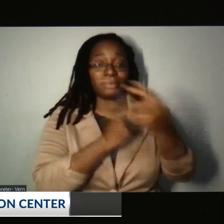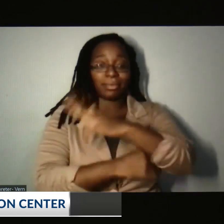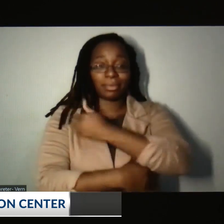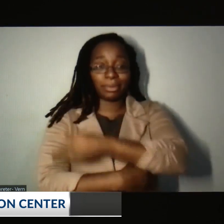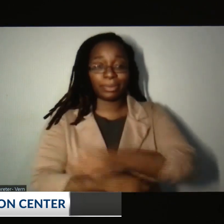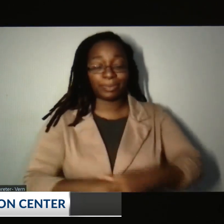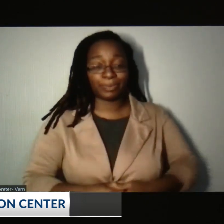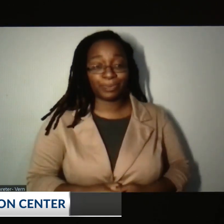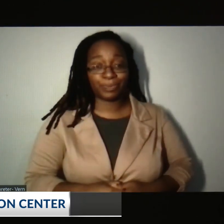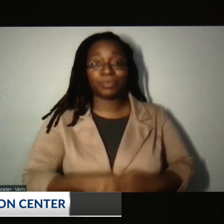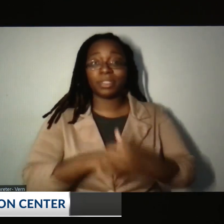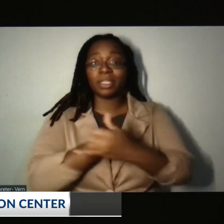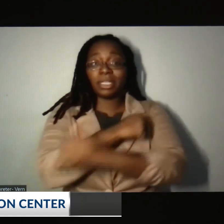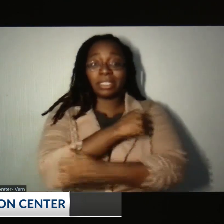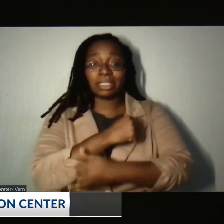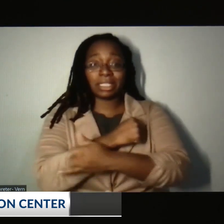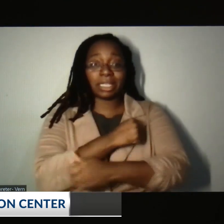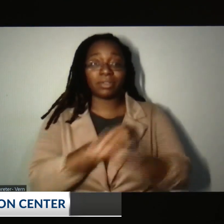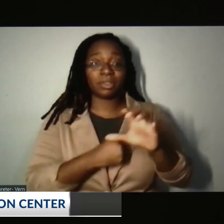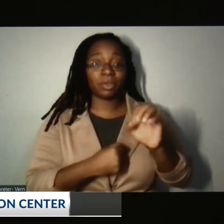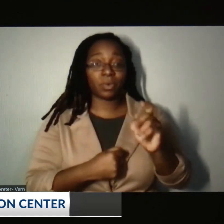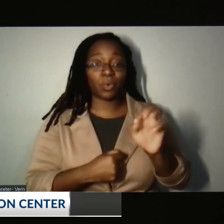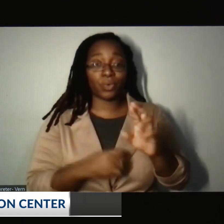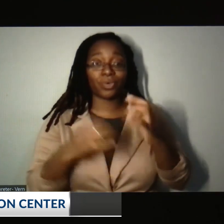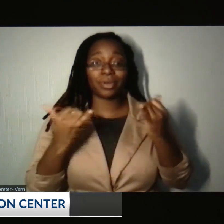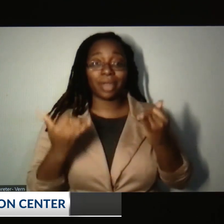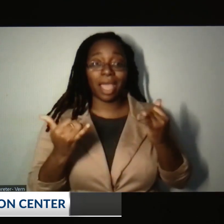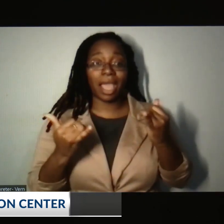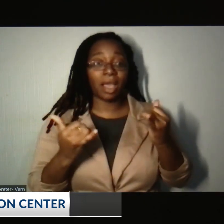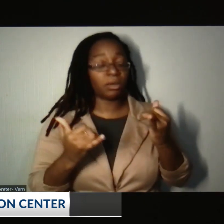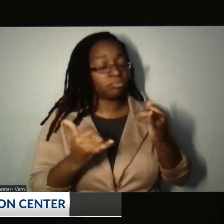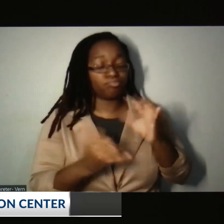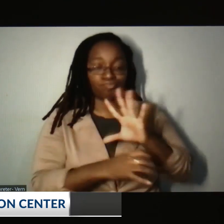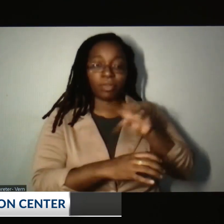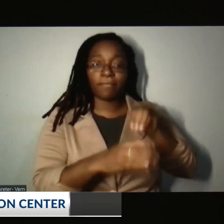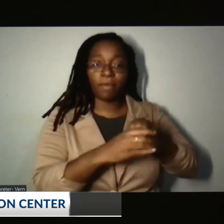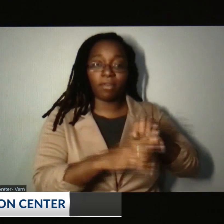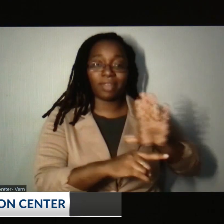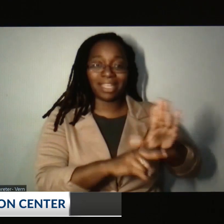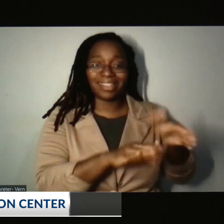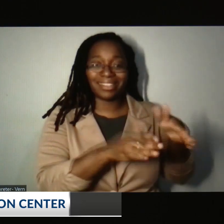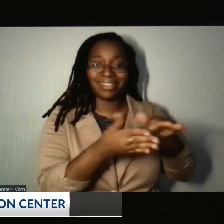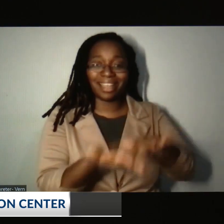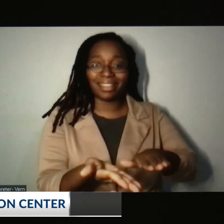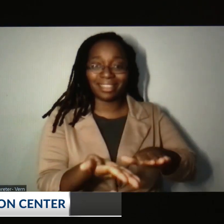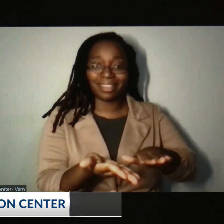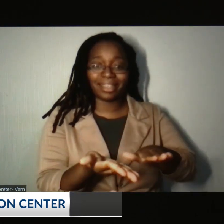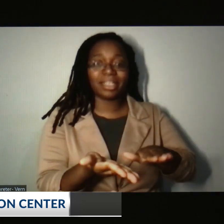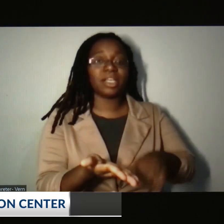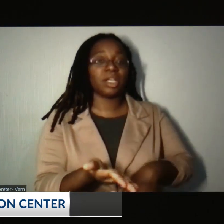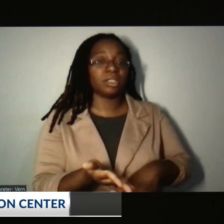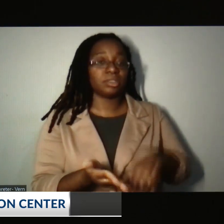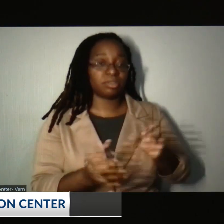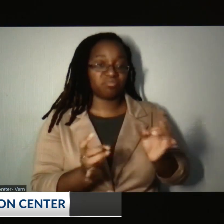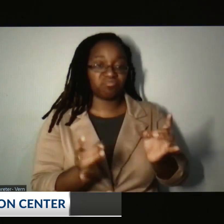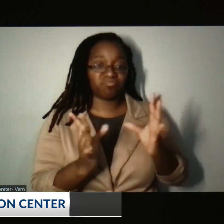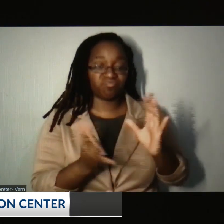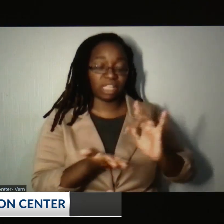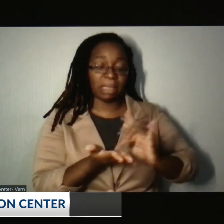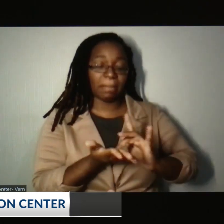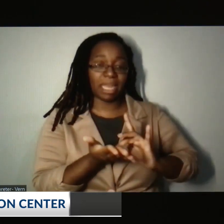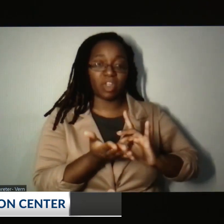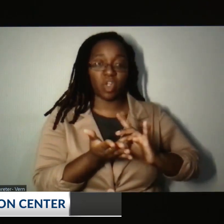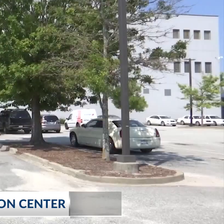unit. The county coroner has attributed Mr. Brown's death to gross medical neglect and ruled his